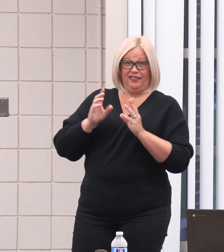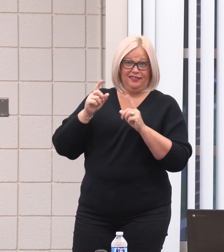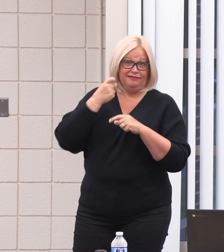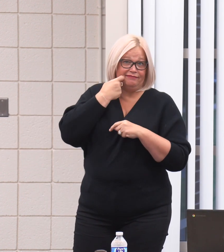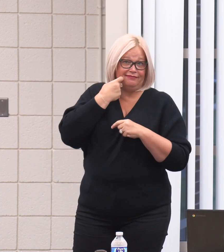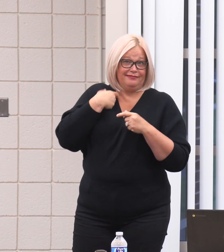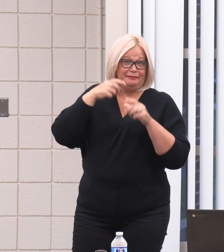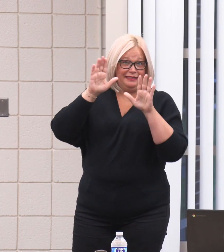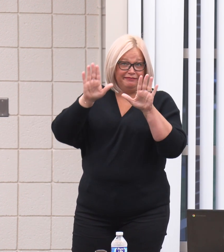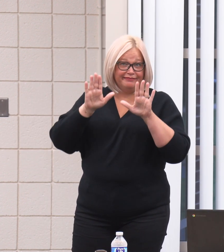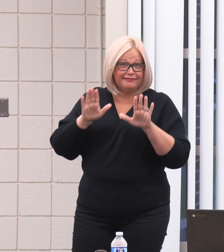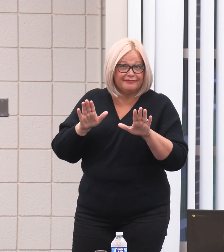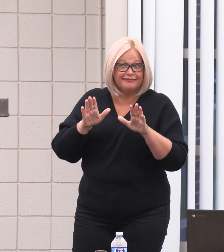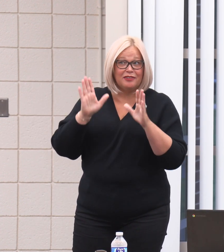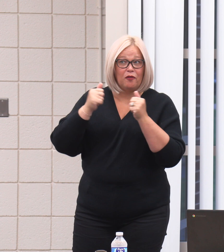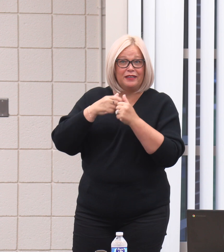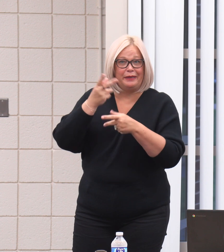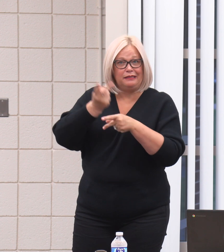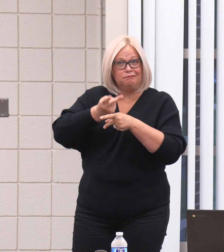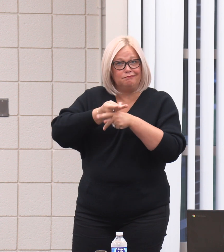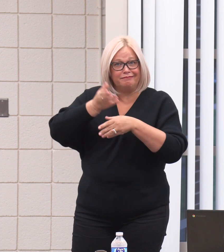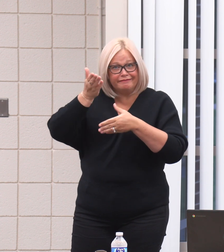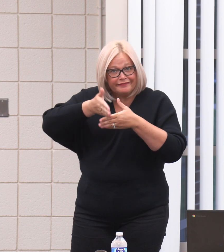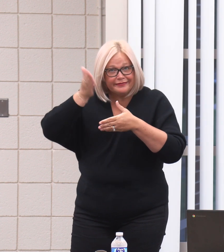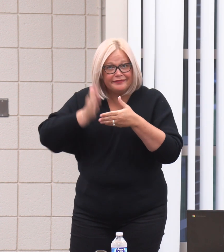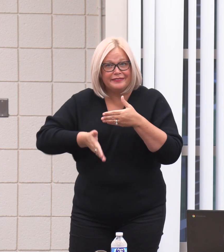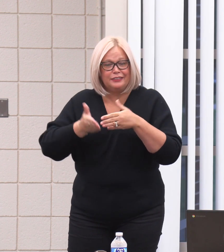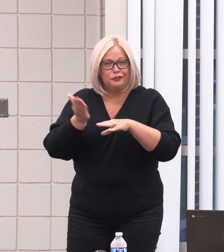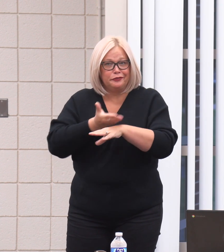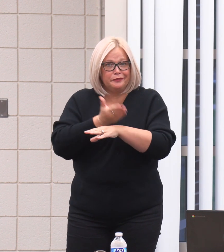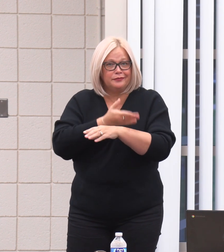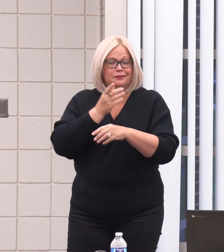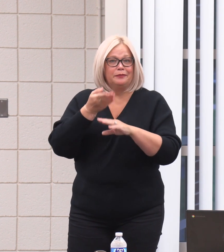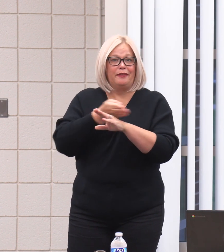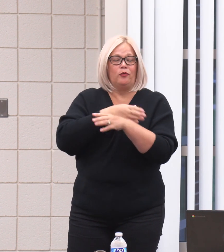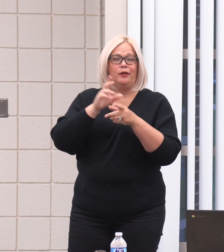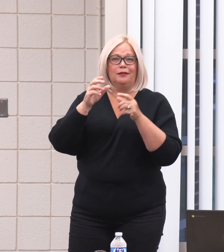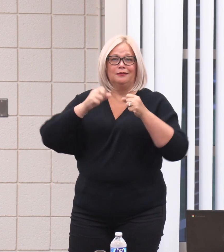hopefully get a lot of that taken care of prior to the winter coming.